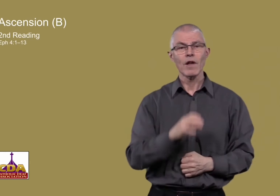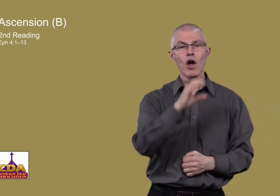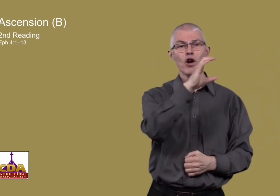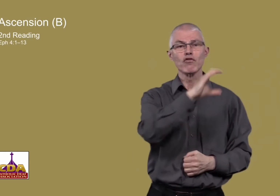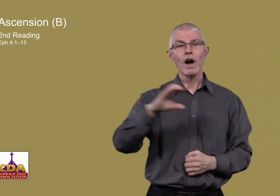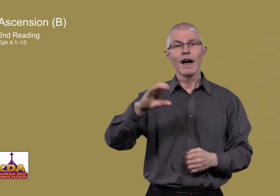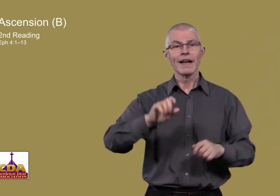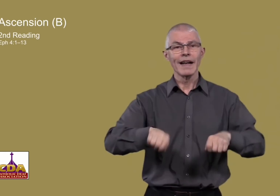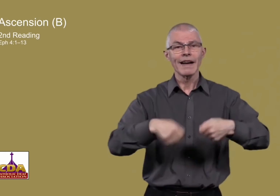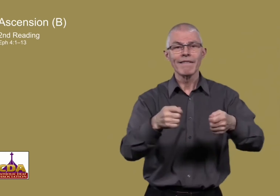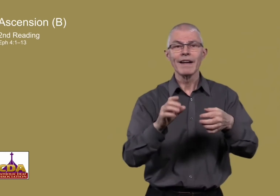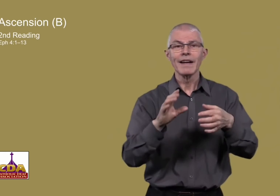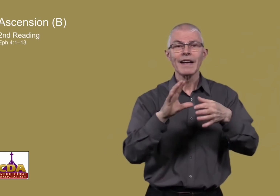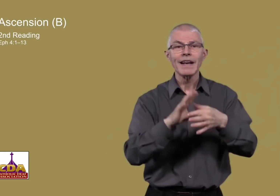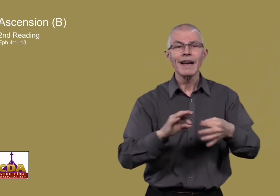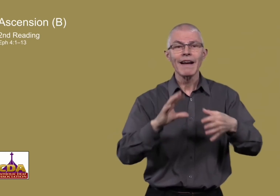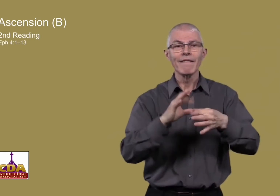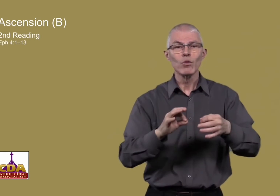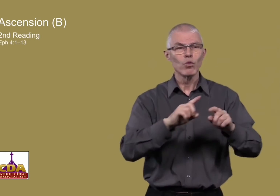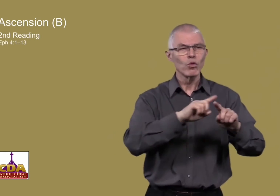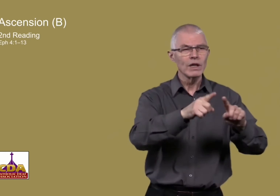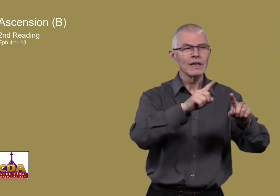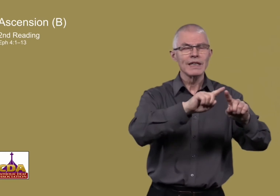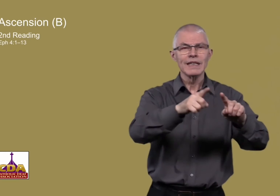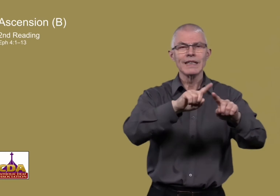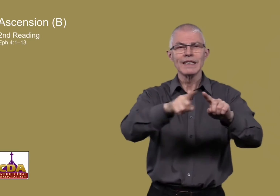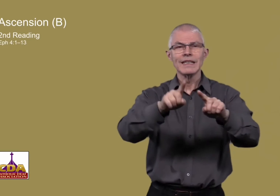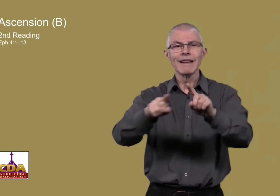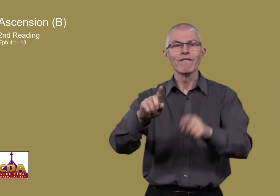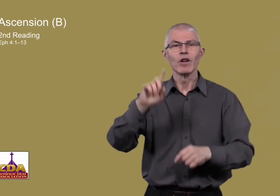Christ gave gifts to different people.